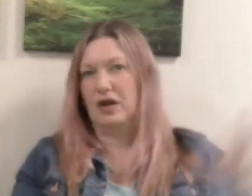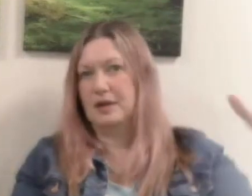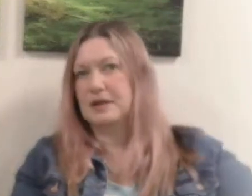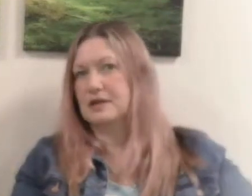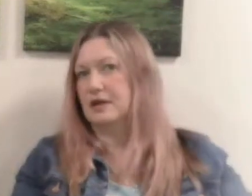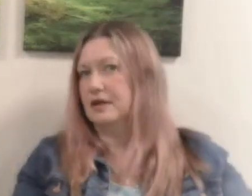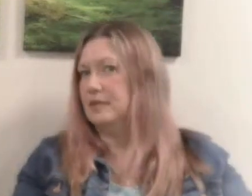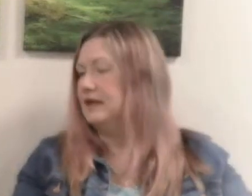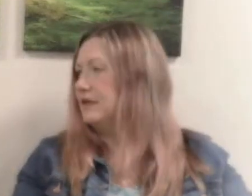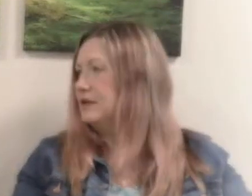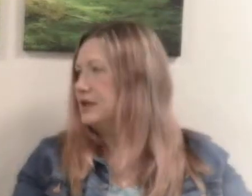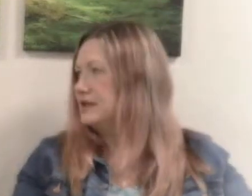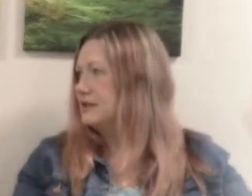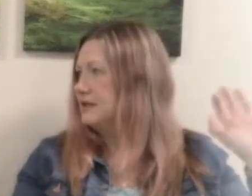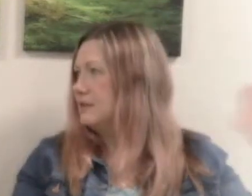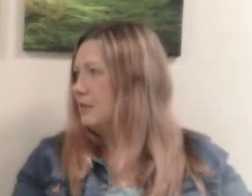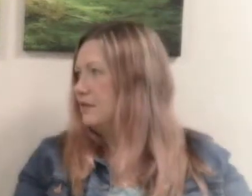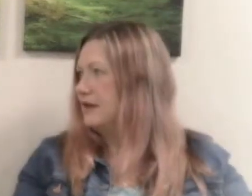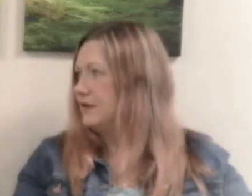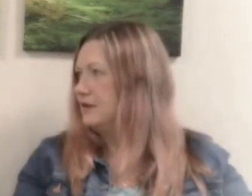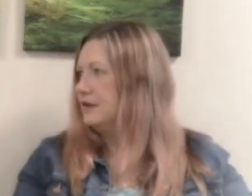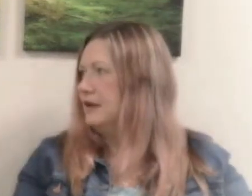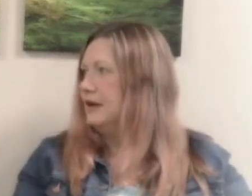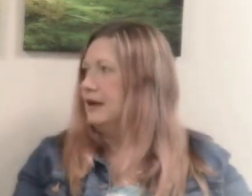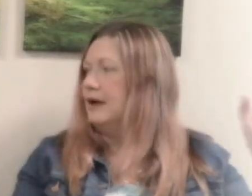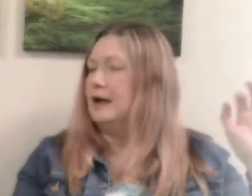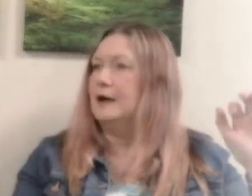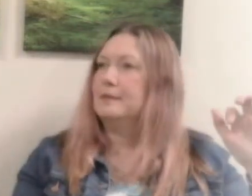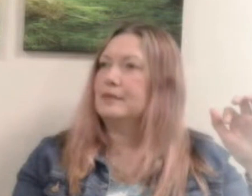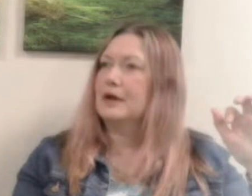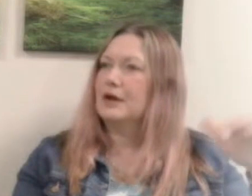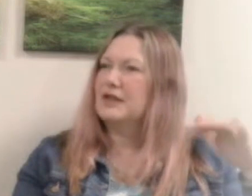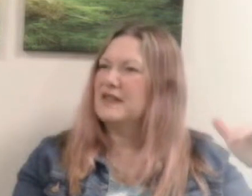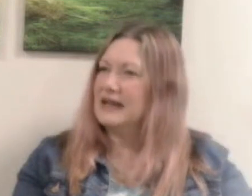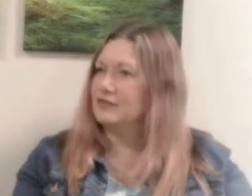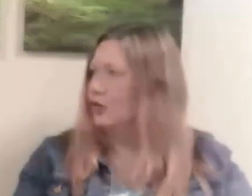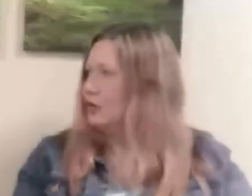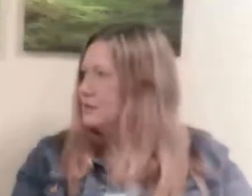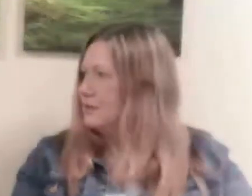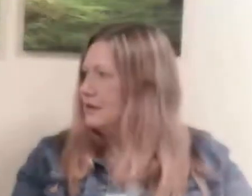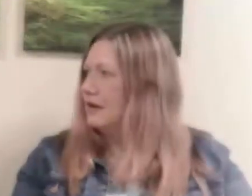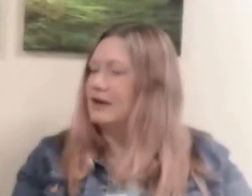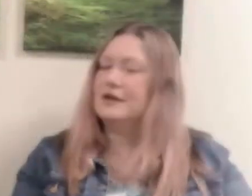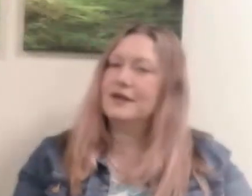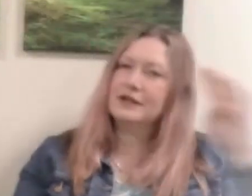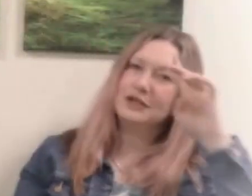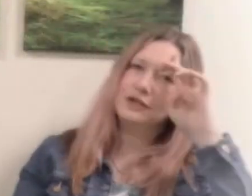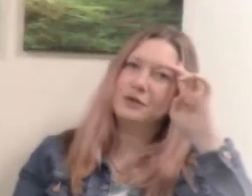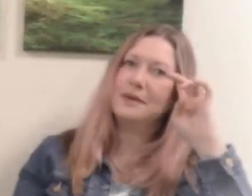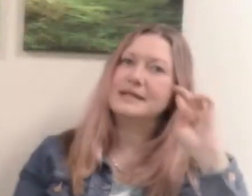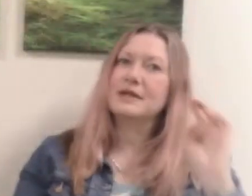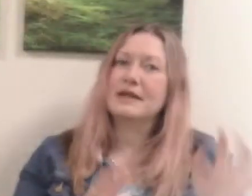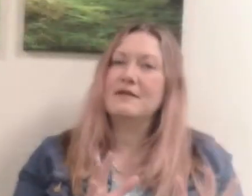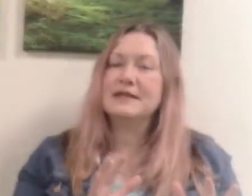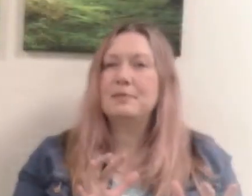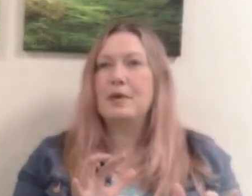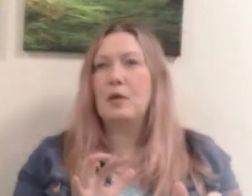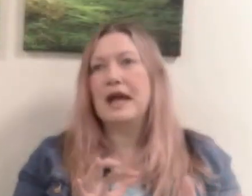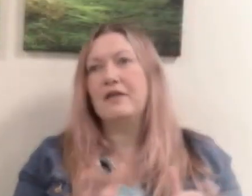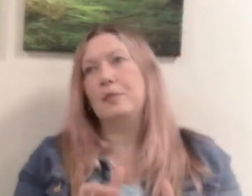right because i believe in jesus and i'm forgiven yeah um and i think that's what was yeah yeah absolutely do you know it's i think there is we have a